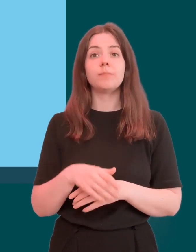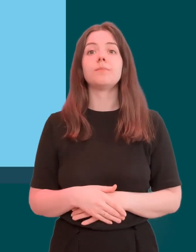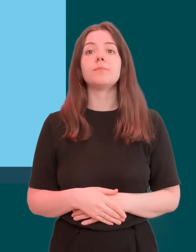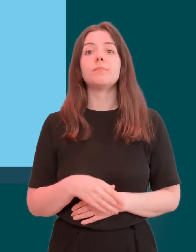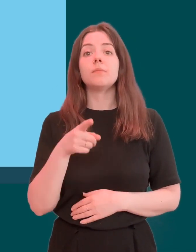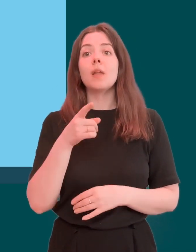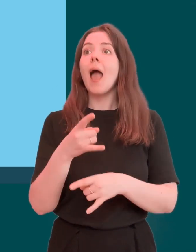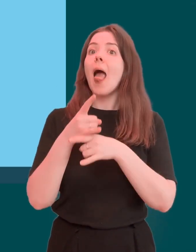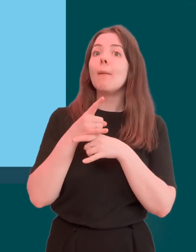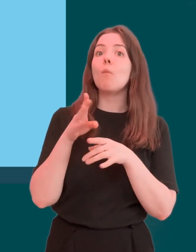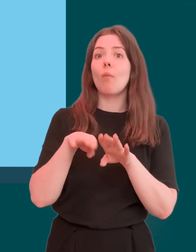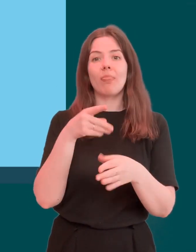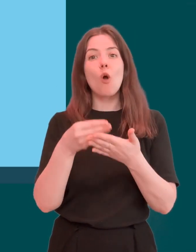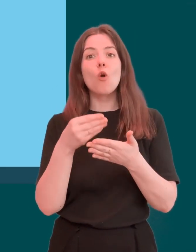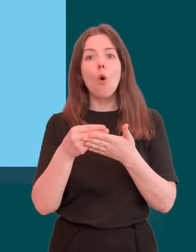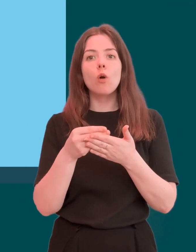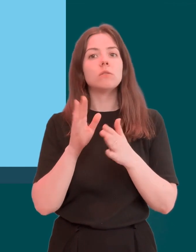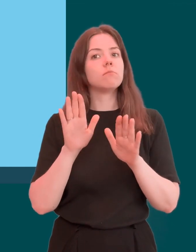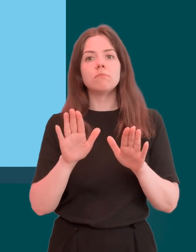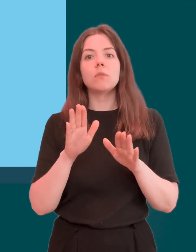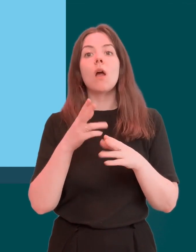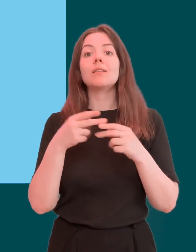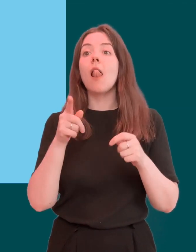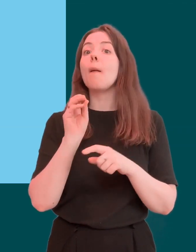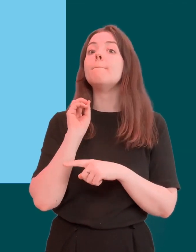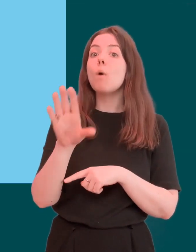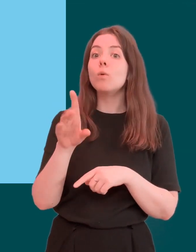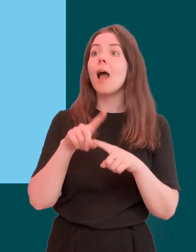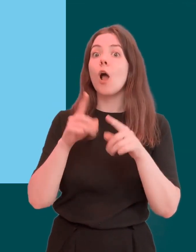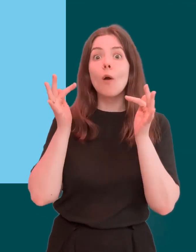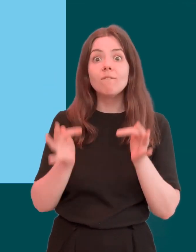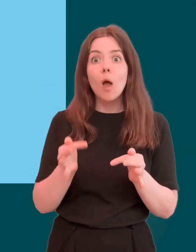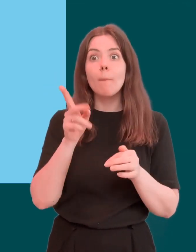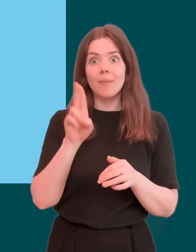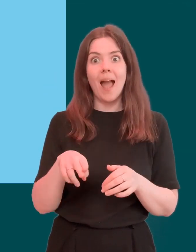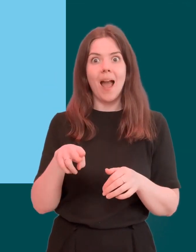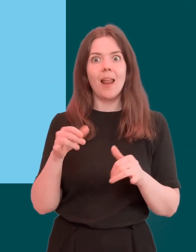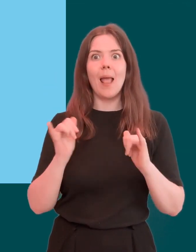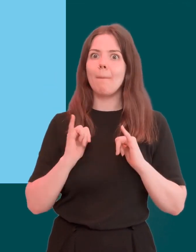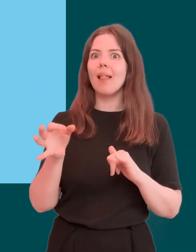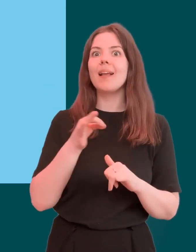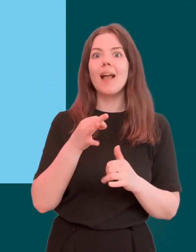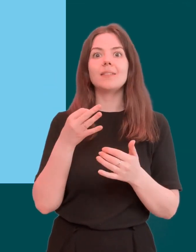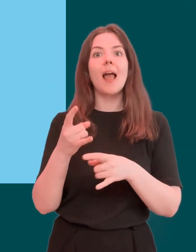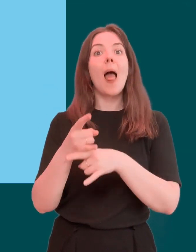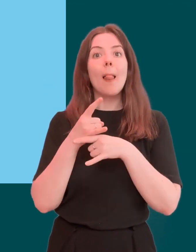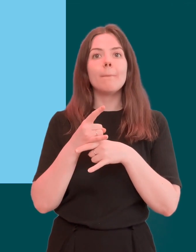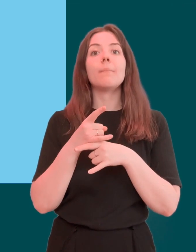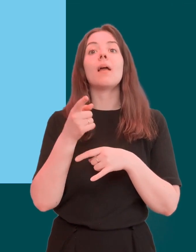not get help with these costs until you have sent this form and get confirmation that you are eligible. If your application is successful,